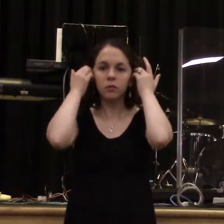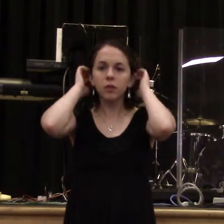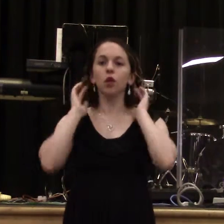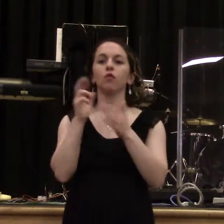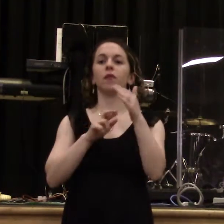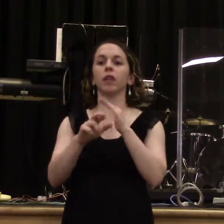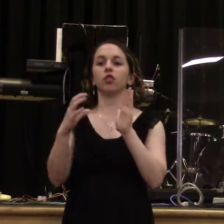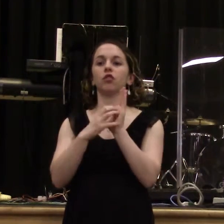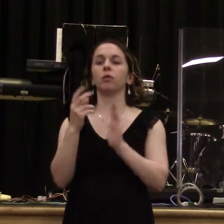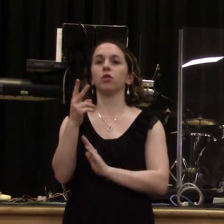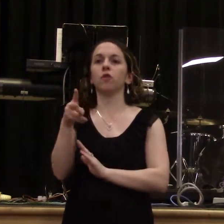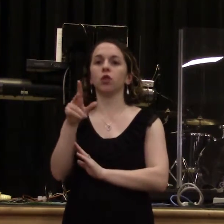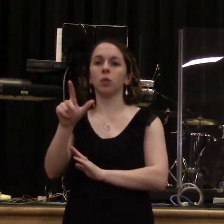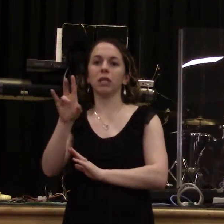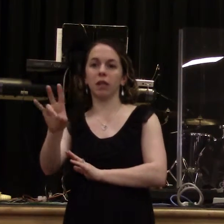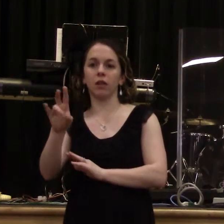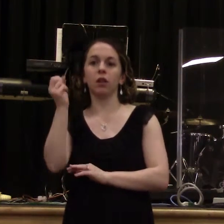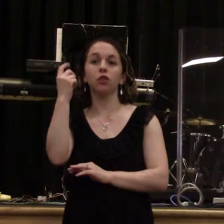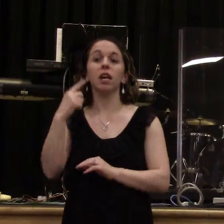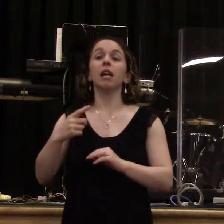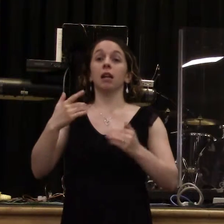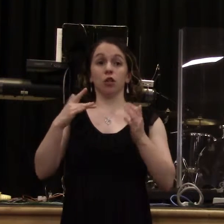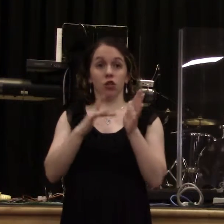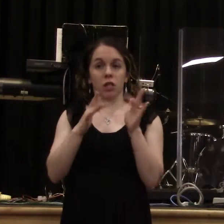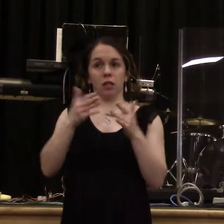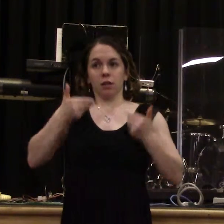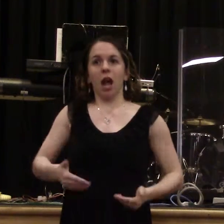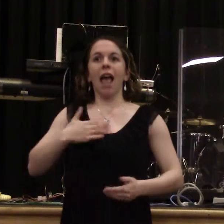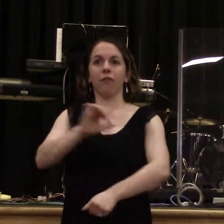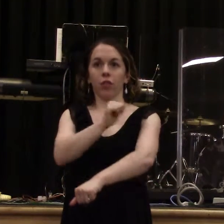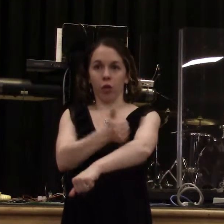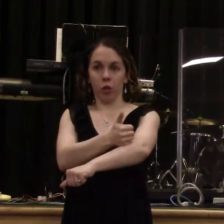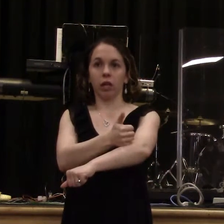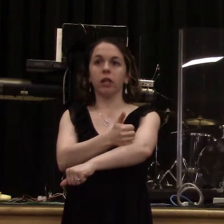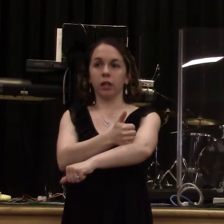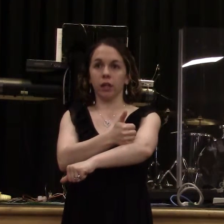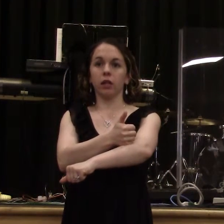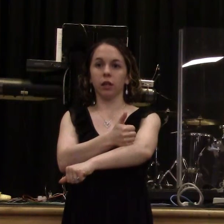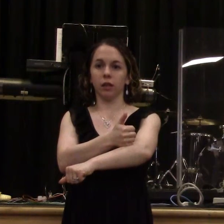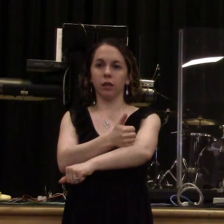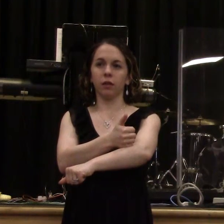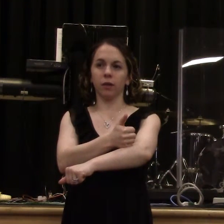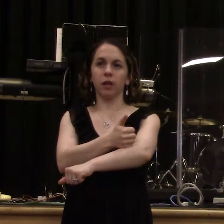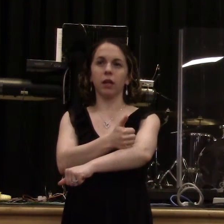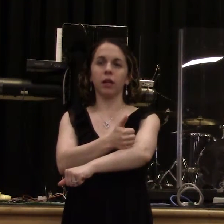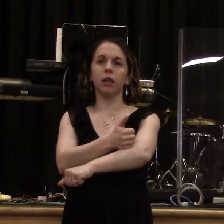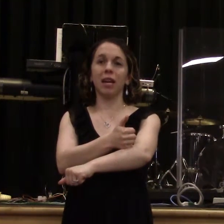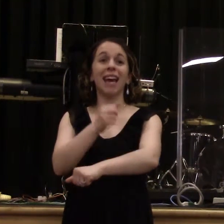as I also have received authority for my father. And I will give him the morning star. And he who is in the ear, let